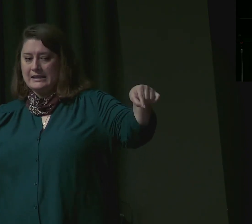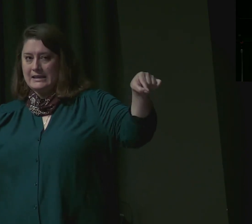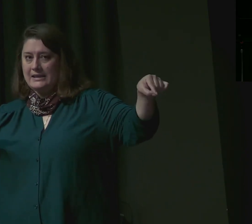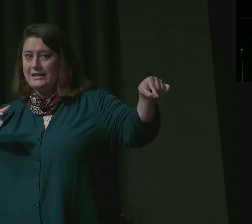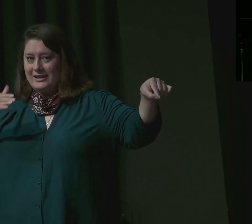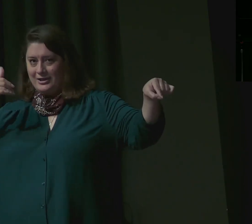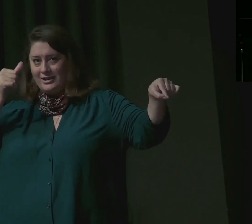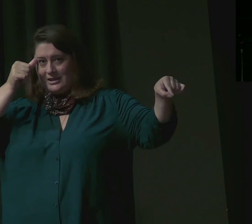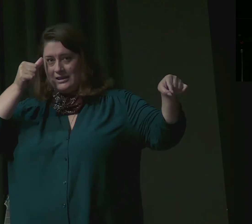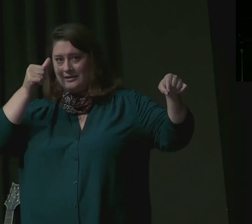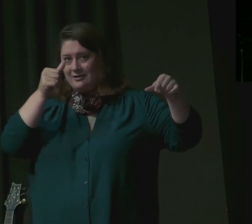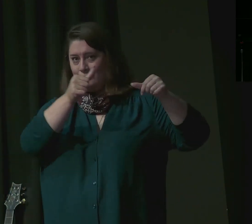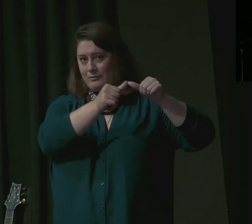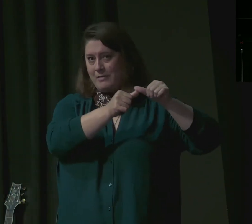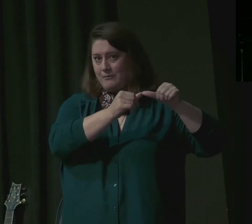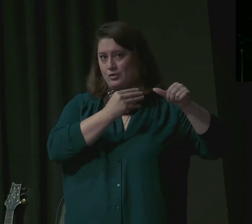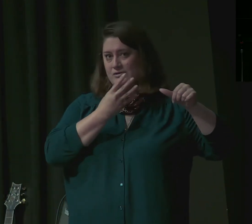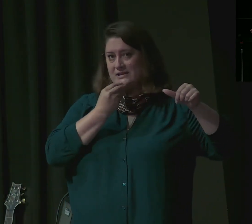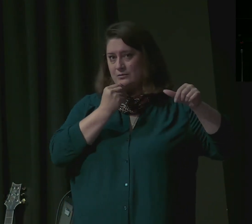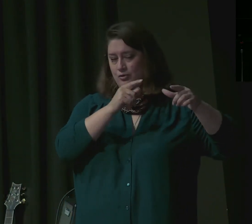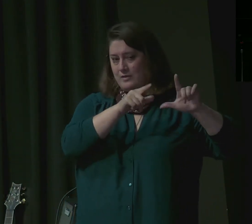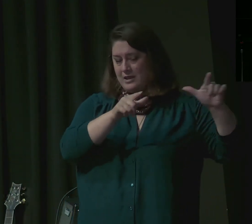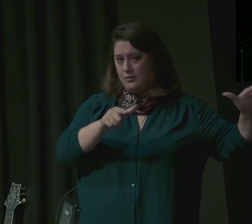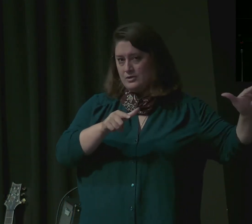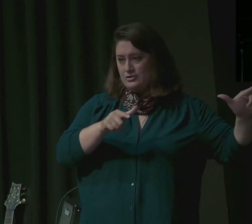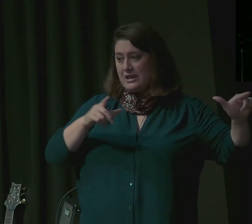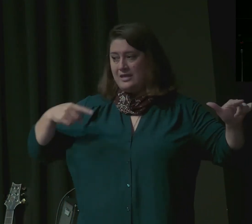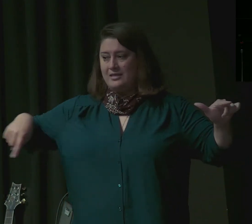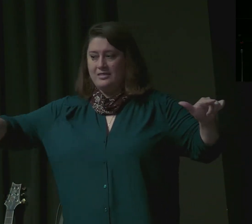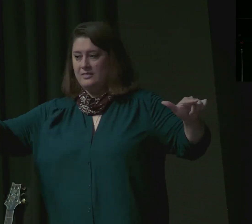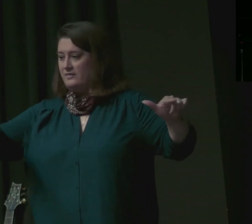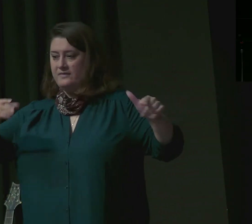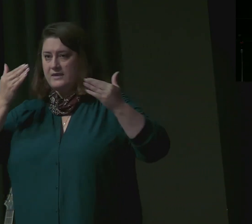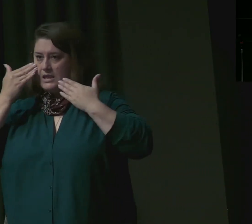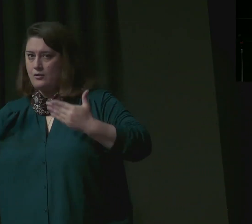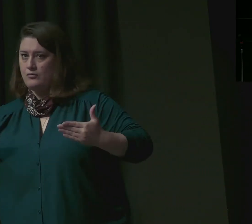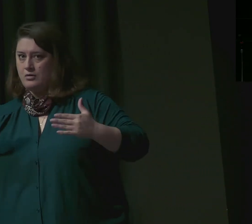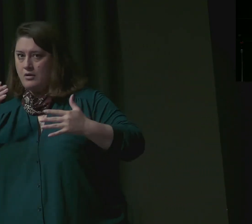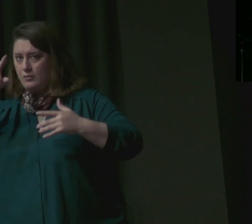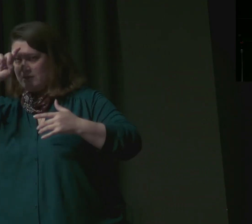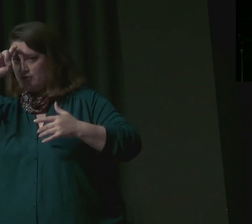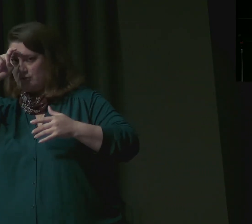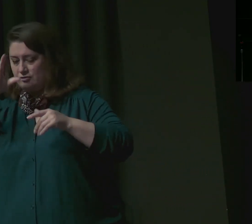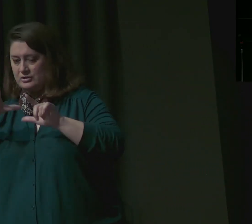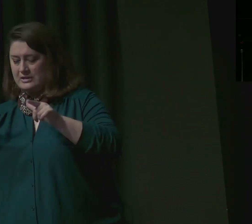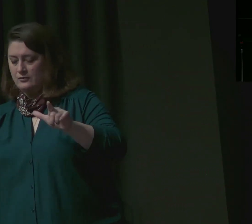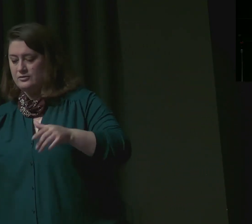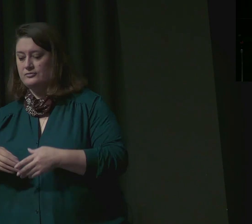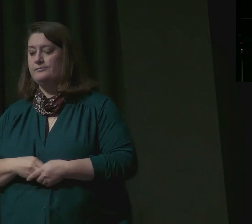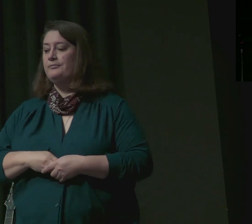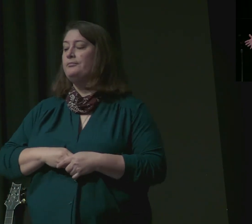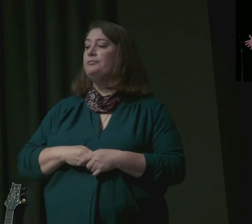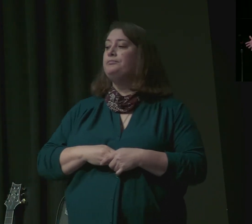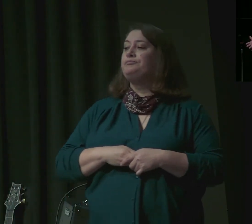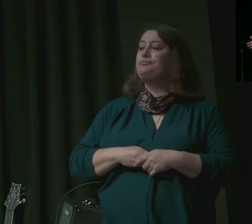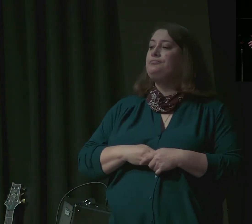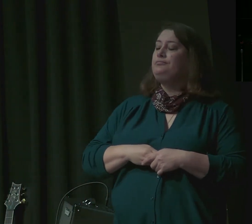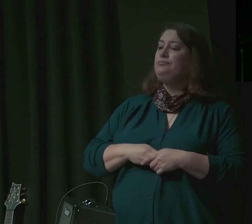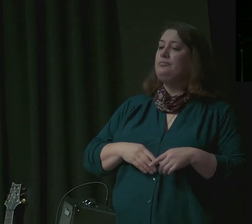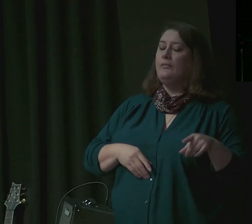When Joseph saw Benjamin with them, he said to his steward, Bring the men into my house and slaughter an animal and make